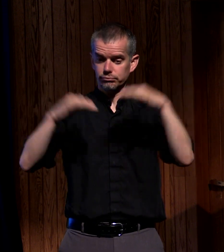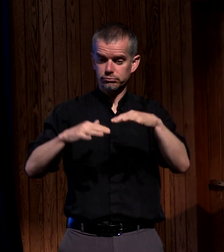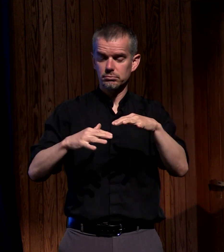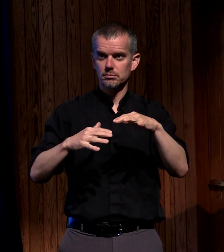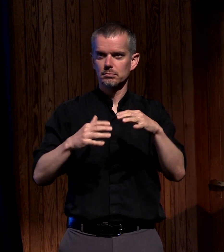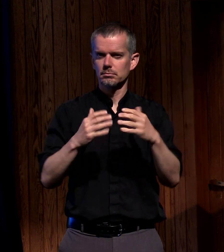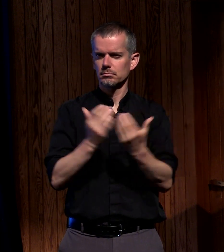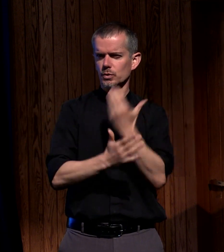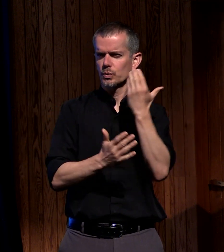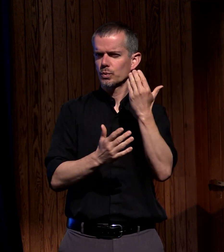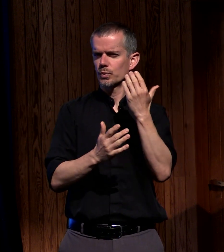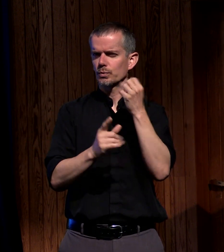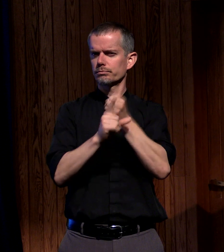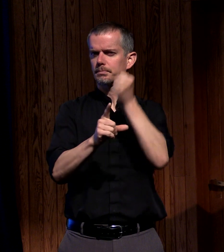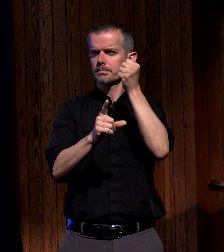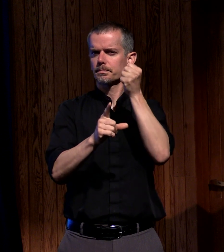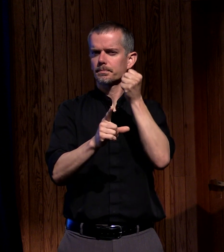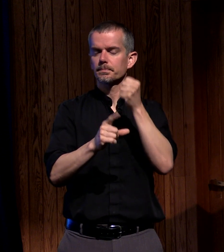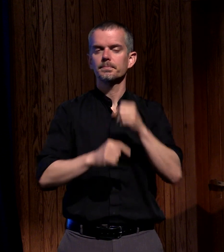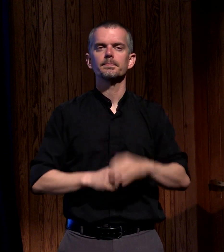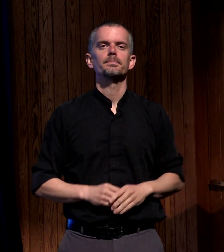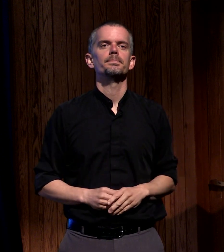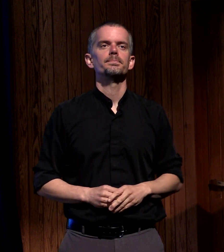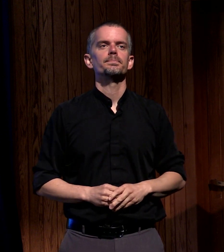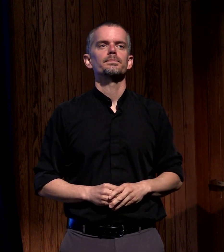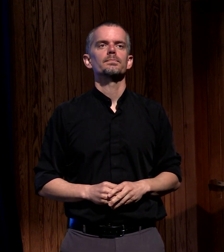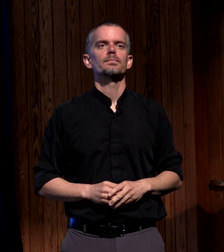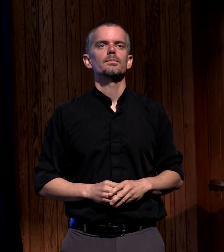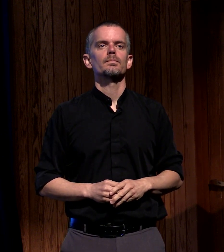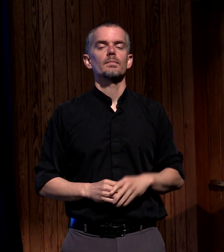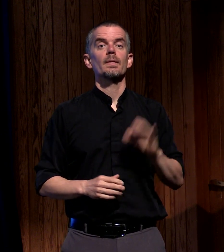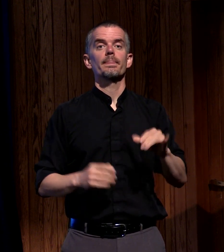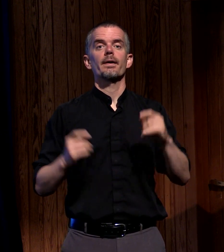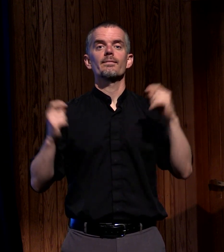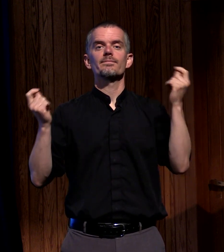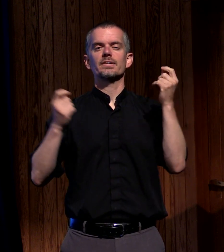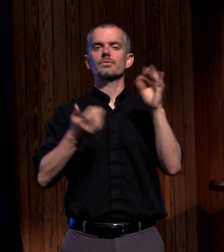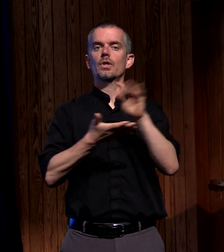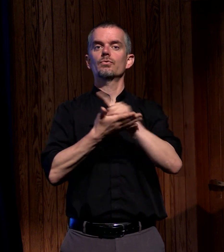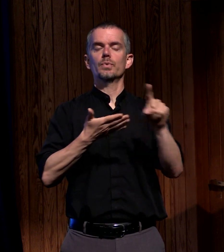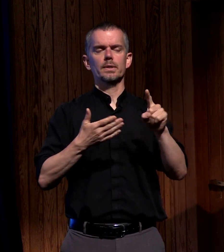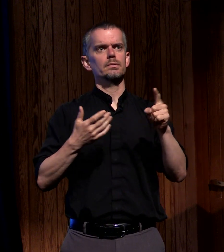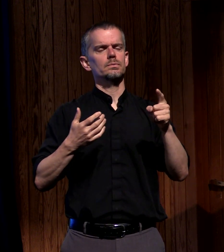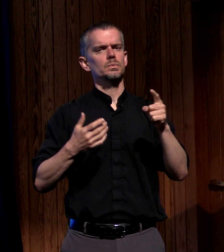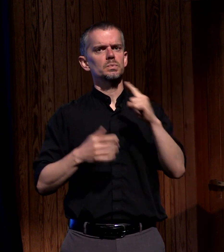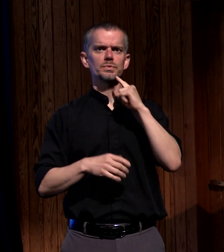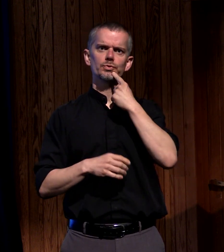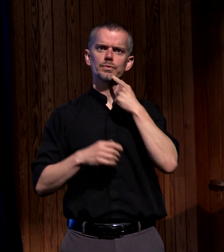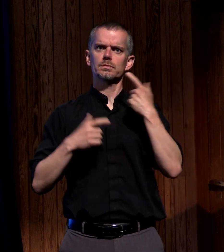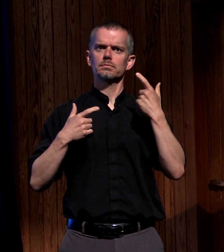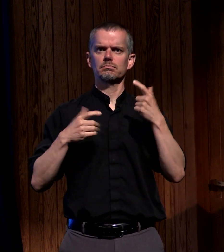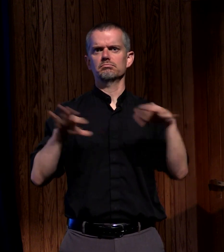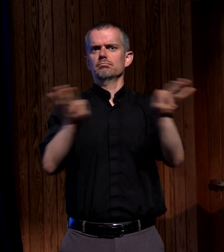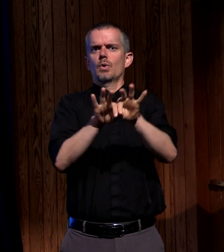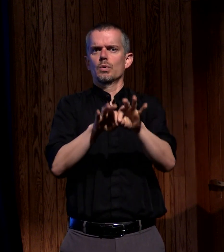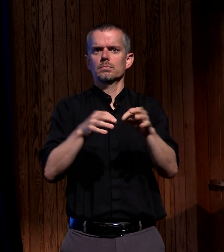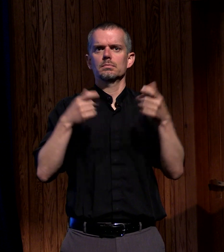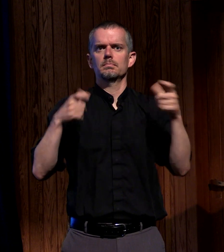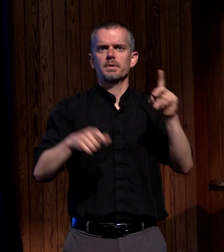big happens you see this festival of weeks this was a big deal it really was just a study